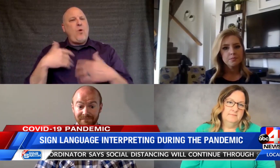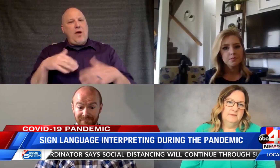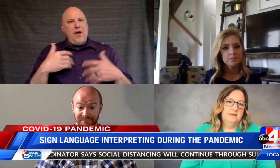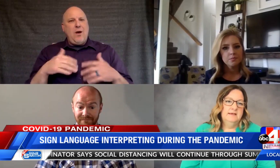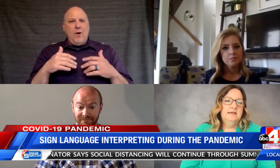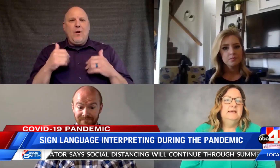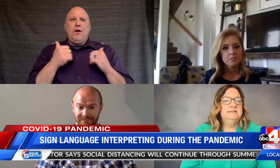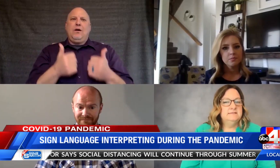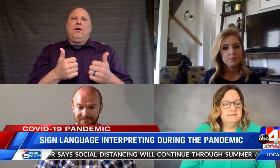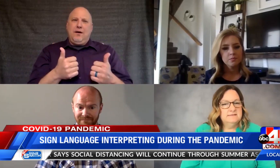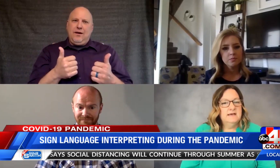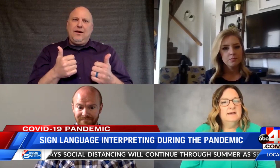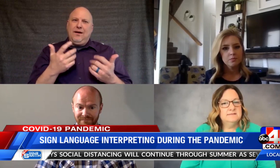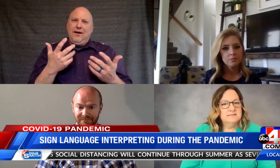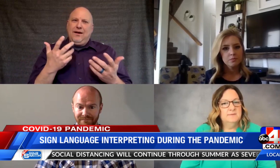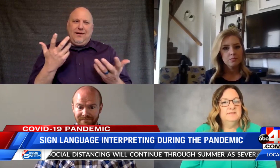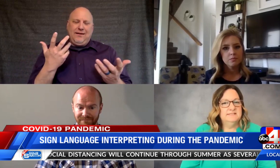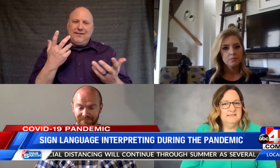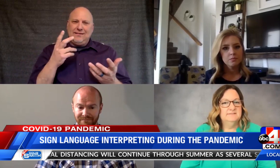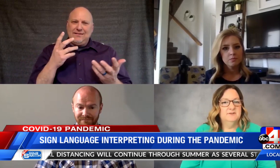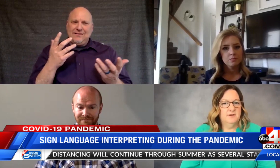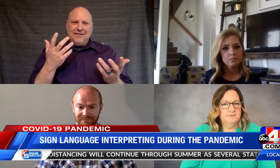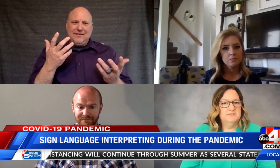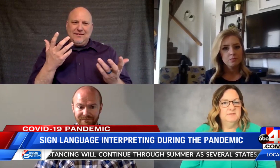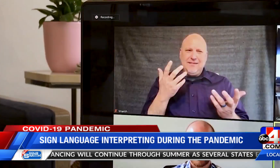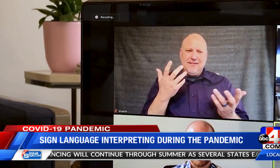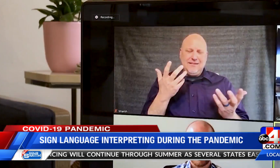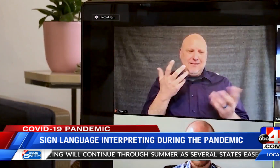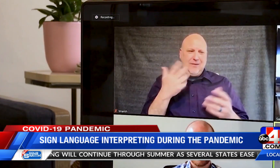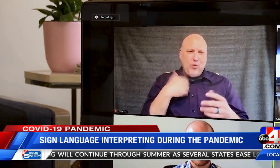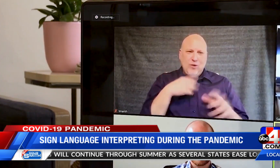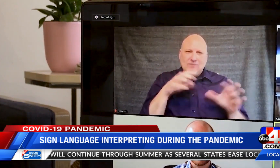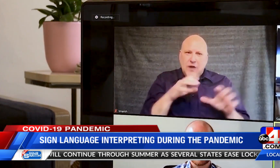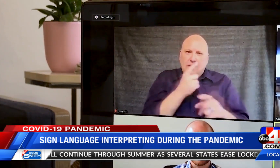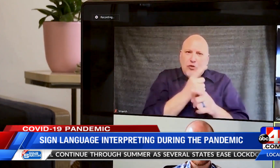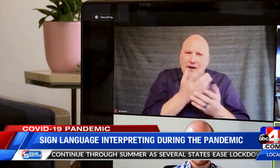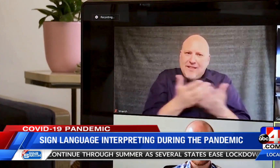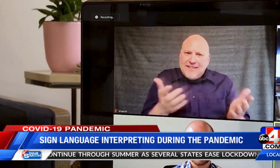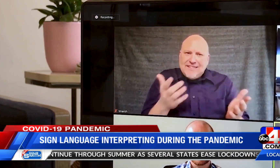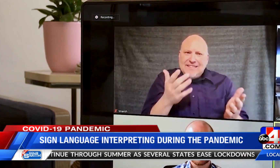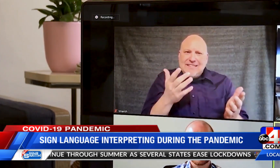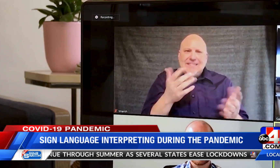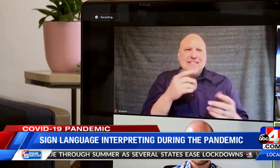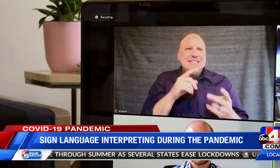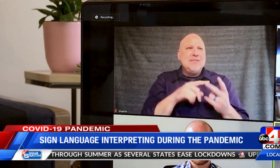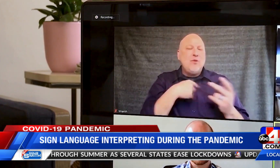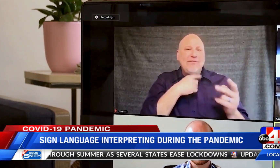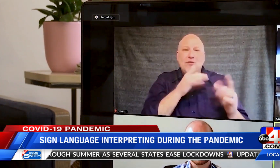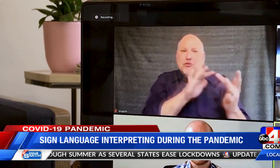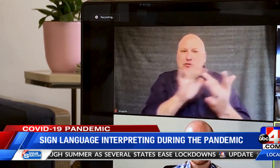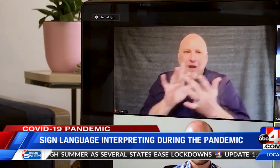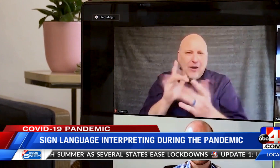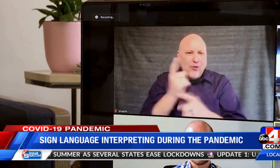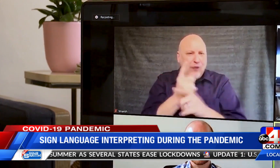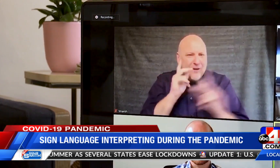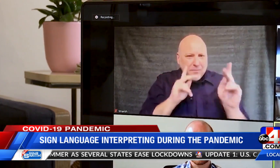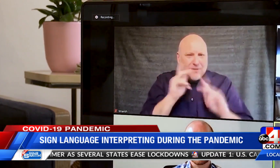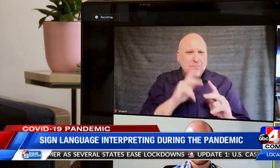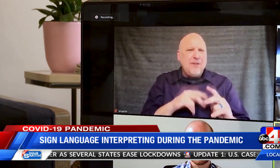It does come with a sense of accomplishment, that we've done the right things, that we've